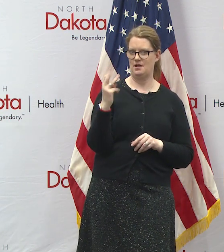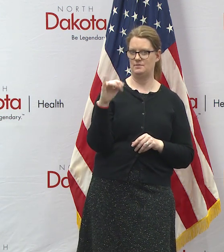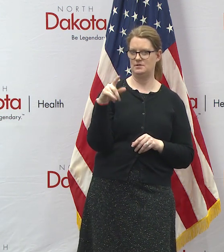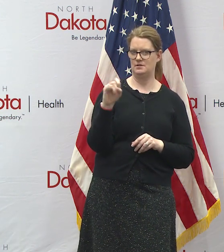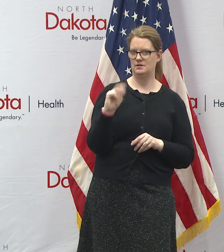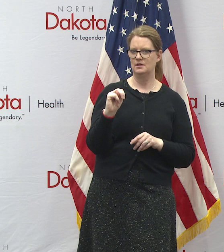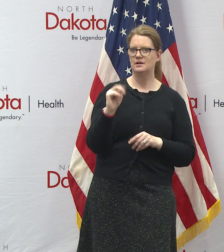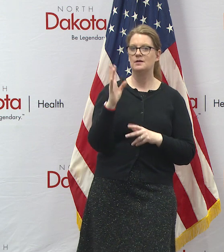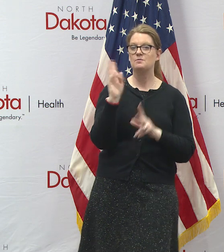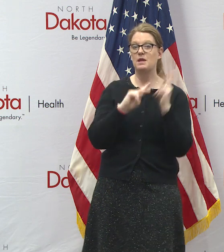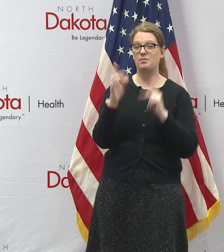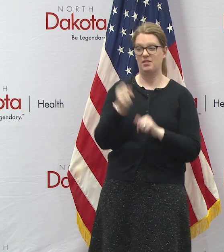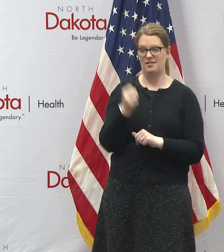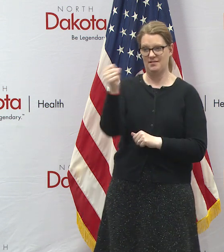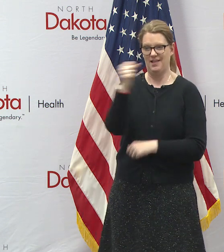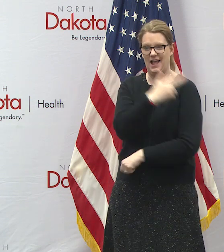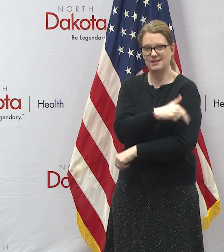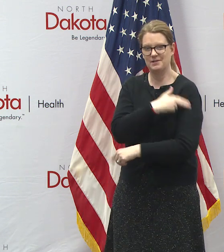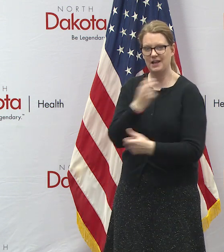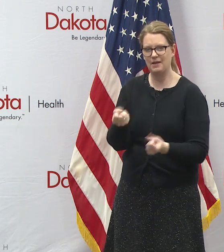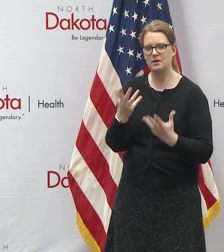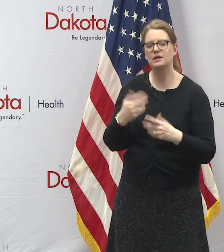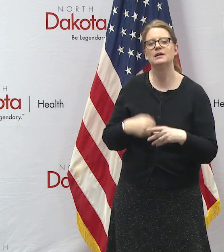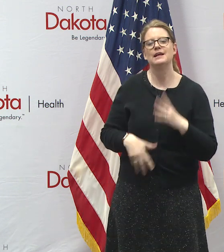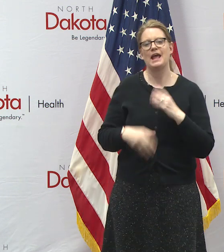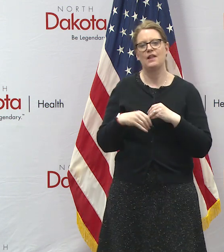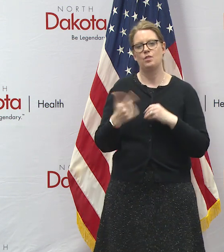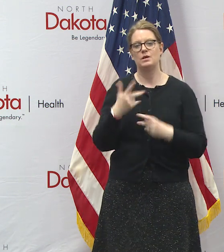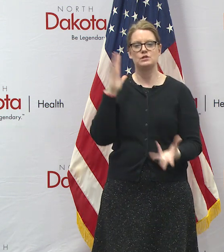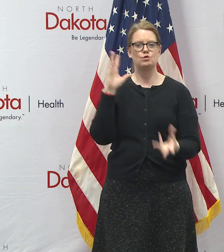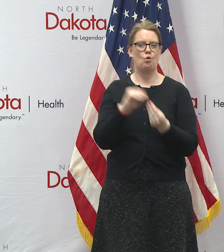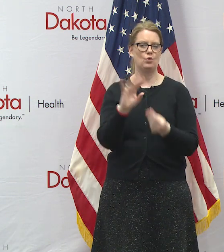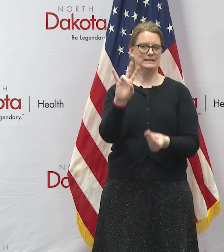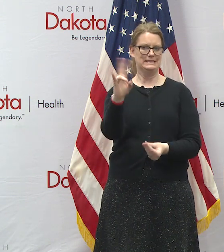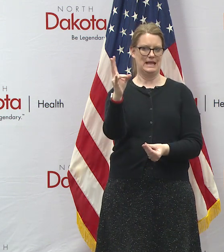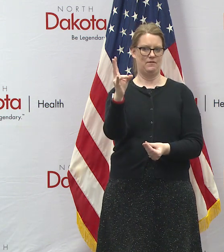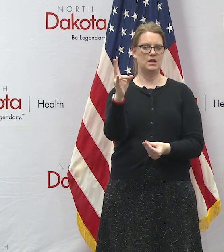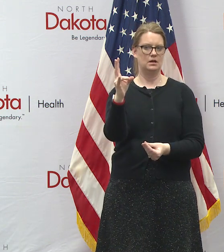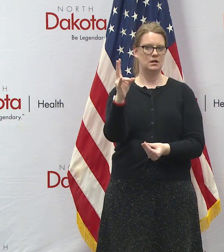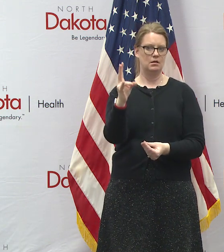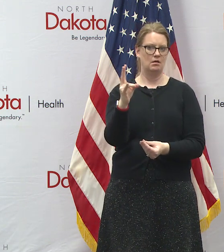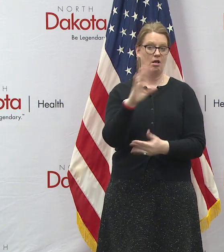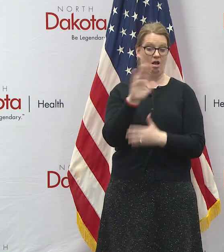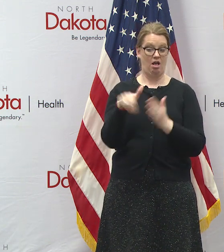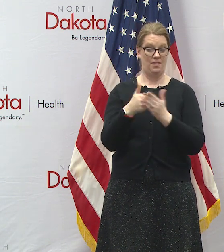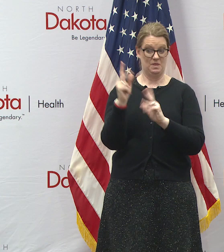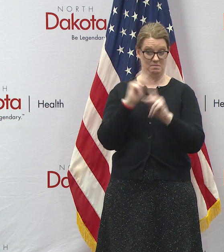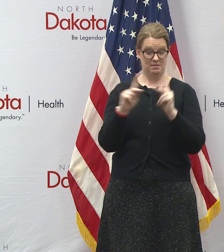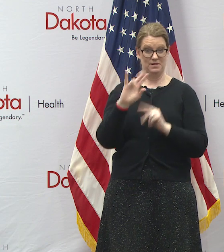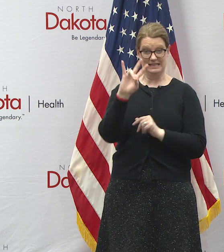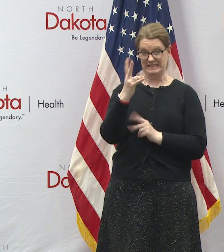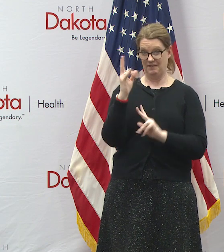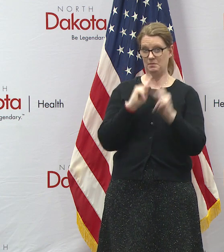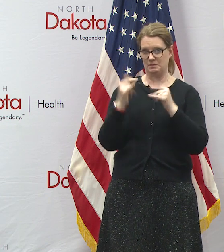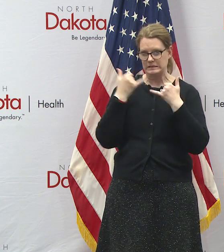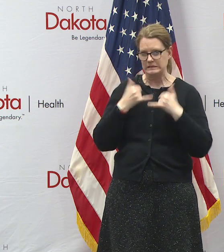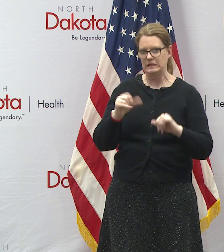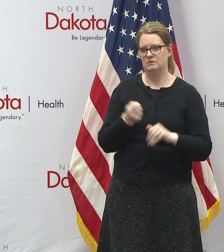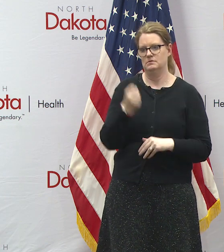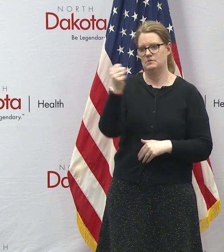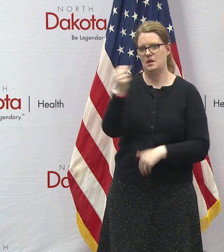hospitalized and that's plus three from yesterday so seven but everybody that we've reported earlier this week still remains in the hospital